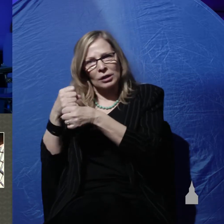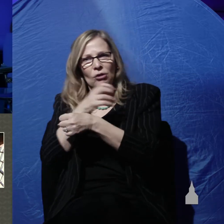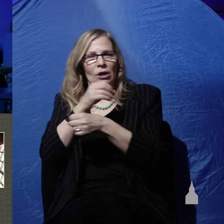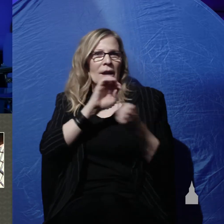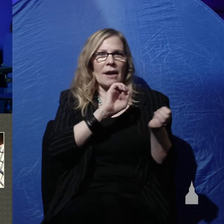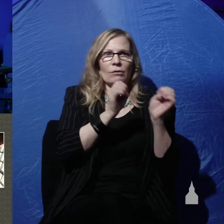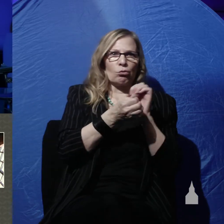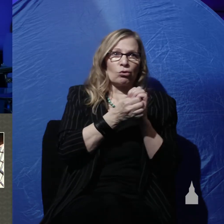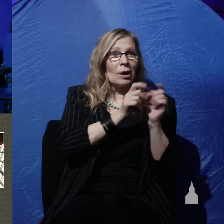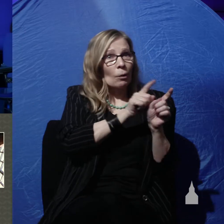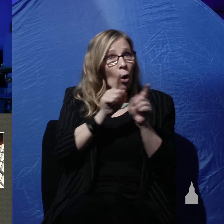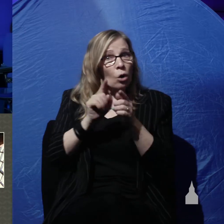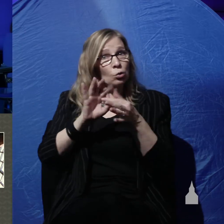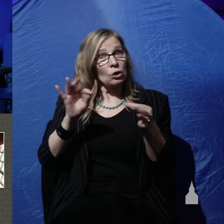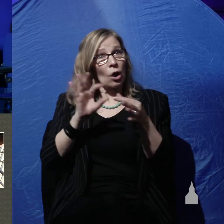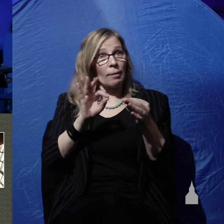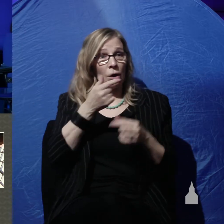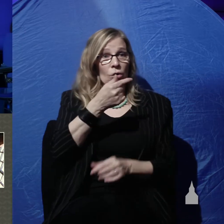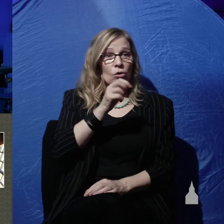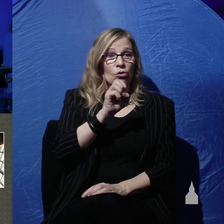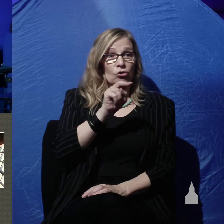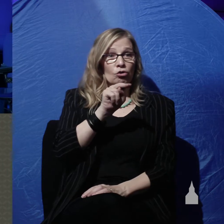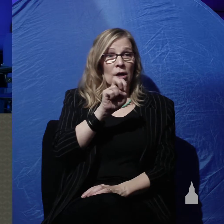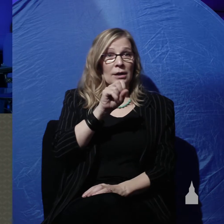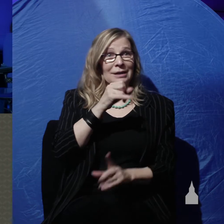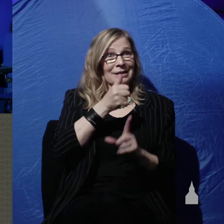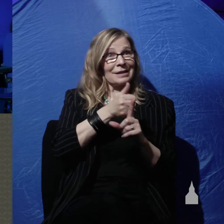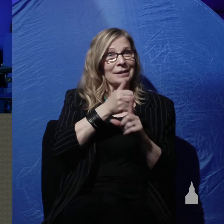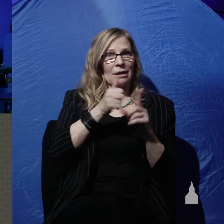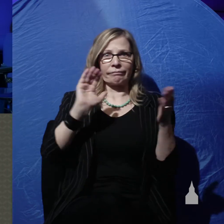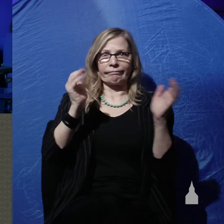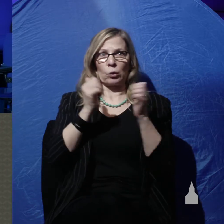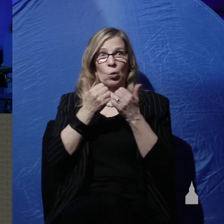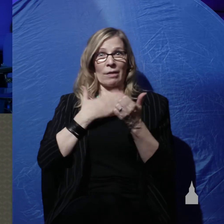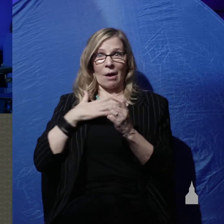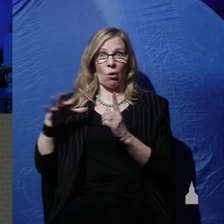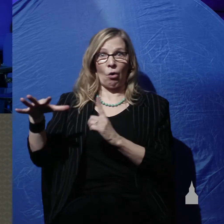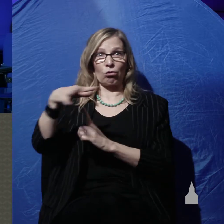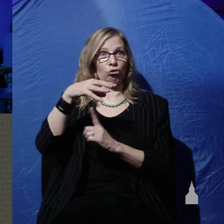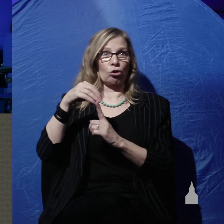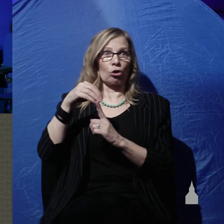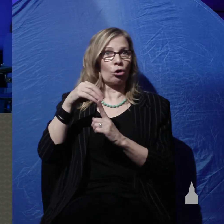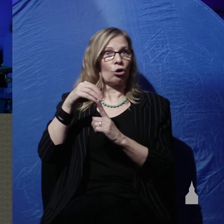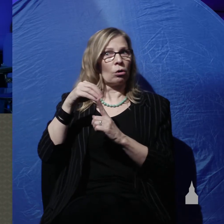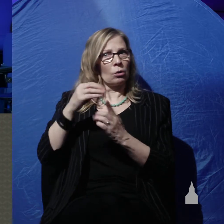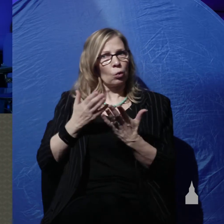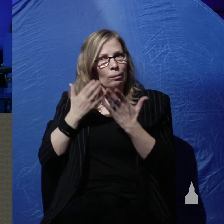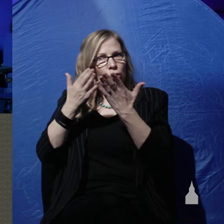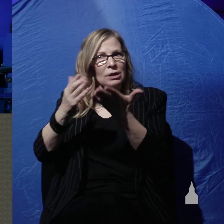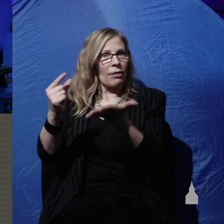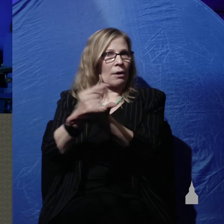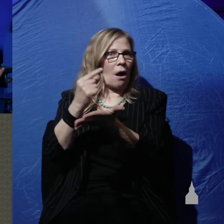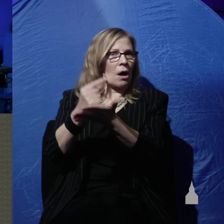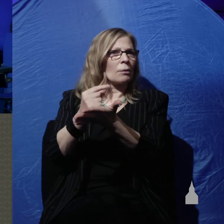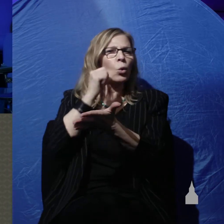what's happening in our culture. And we present the gospel. We don't force anyone to listen to it, but it's there very clearly.